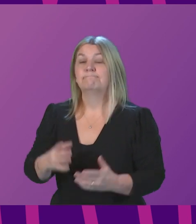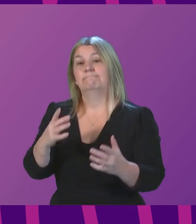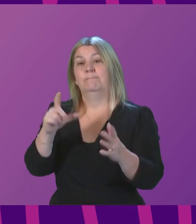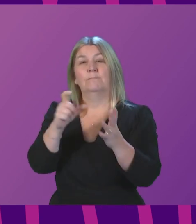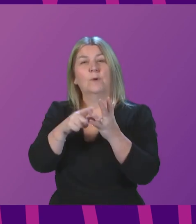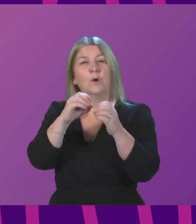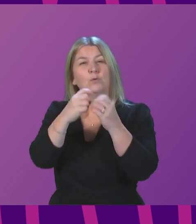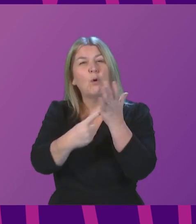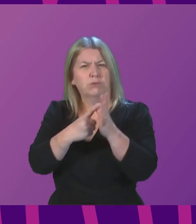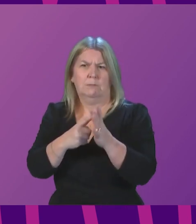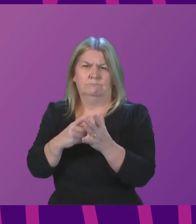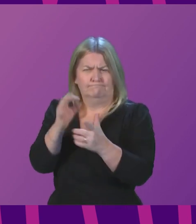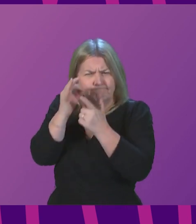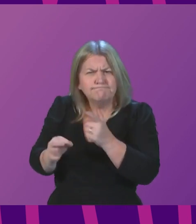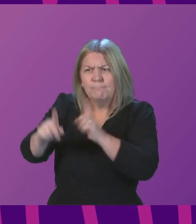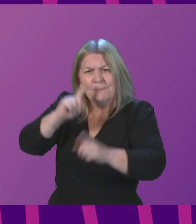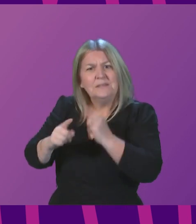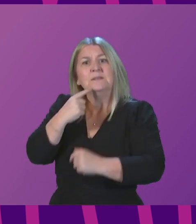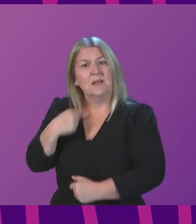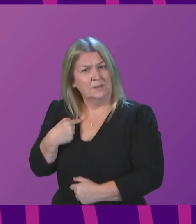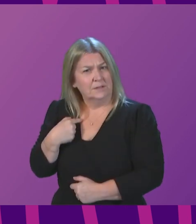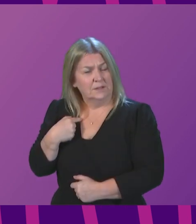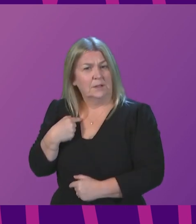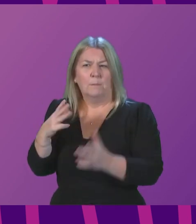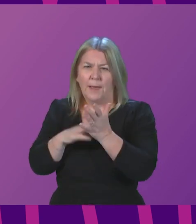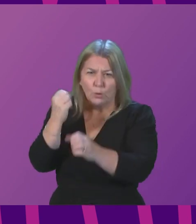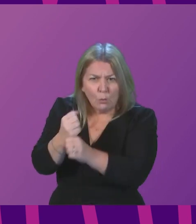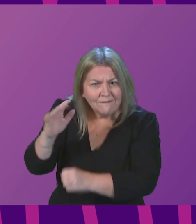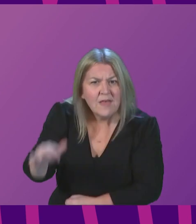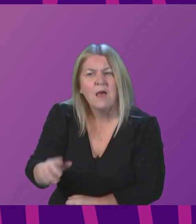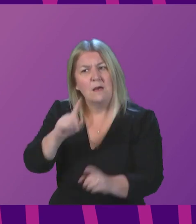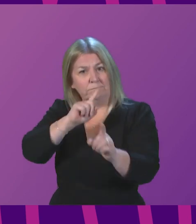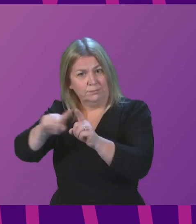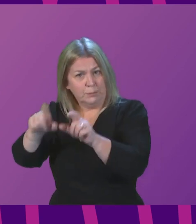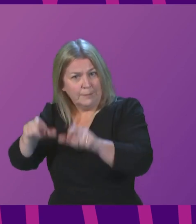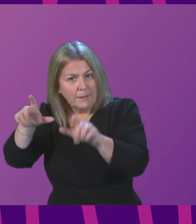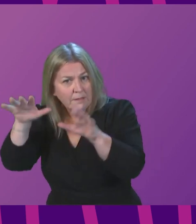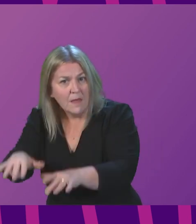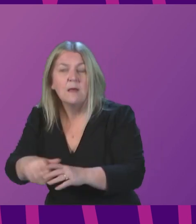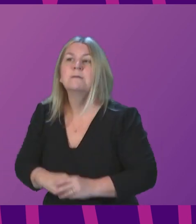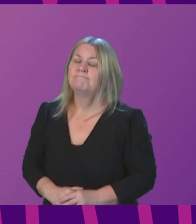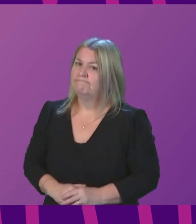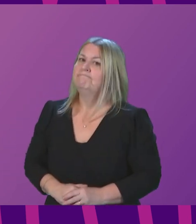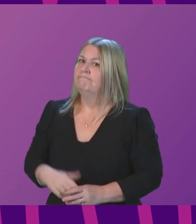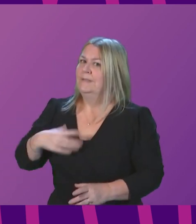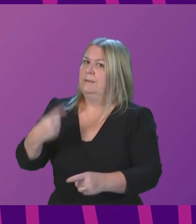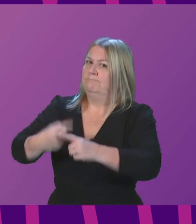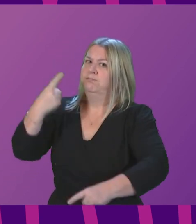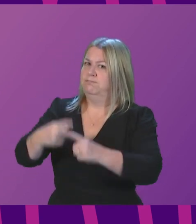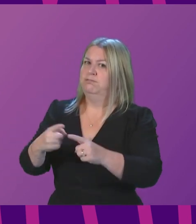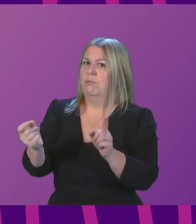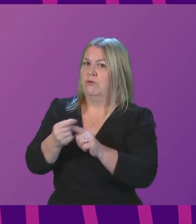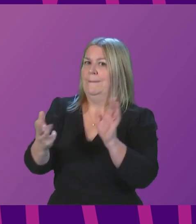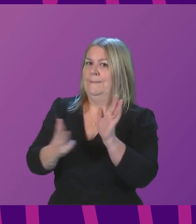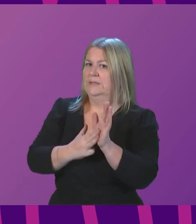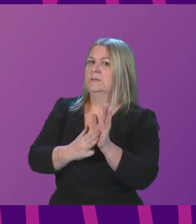meeting yesterday, chaired by Michael Gove and attended by the Chief Secretary to the Treasury. But this now needs the urgent engagement of the Prime Minister